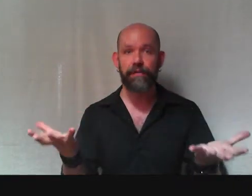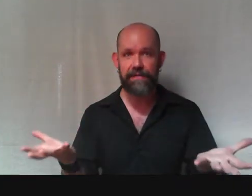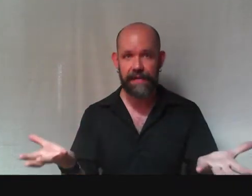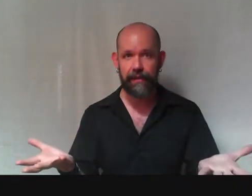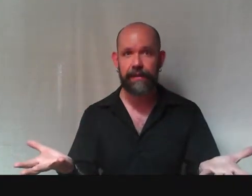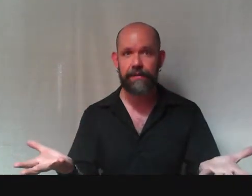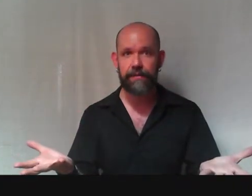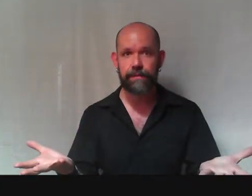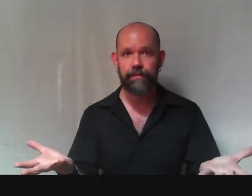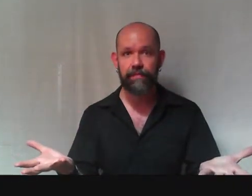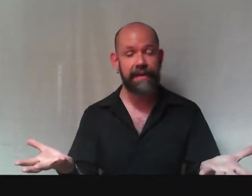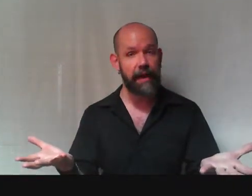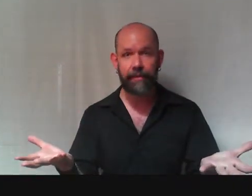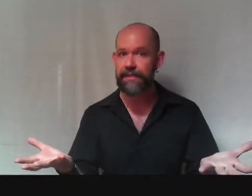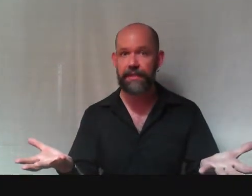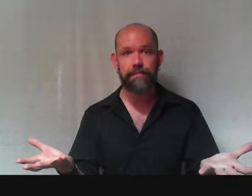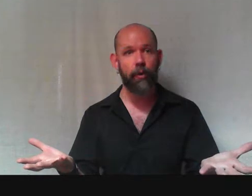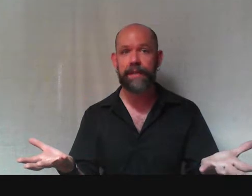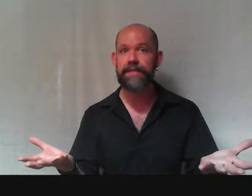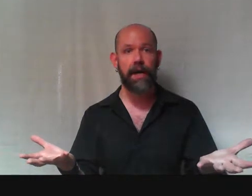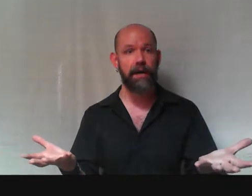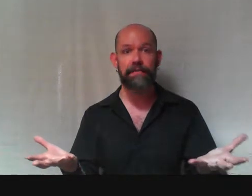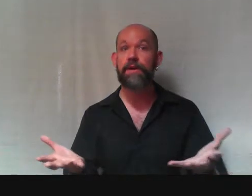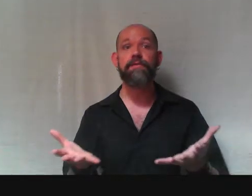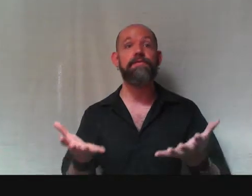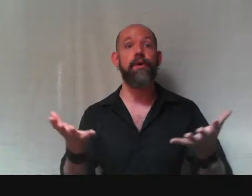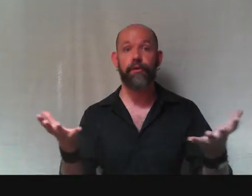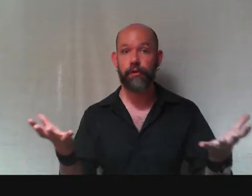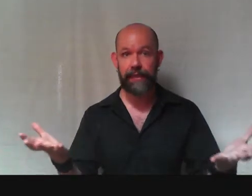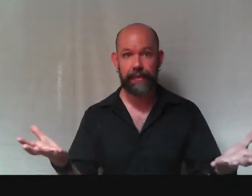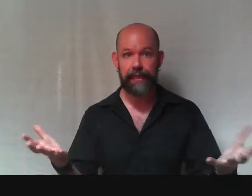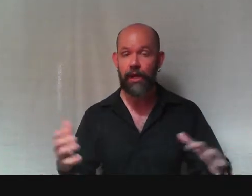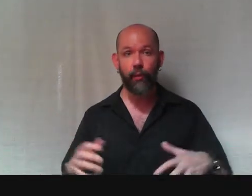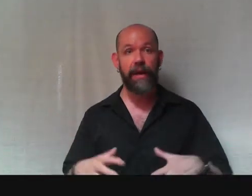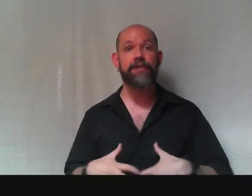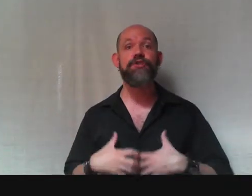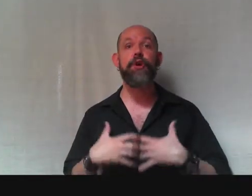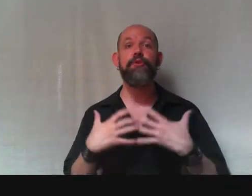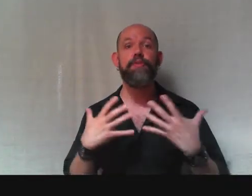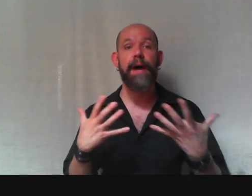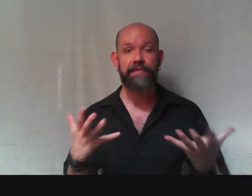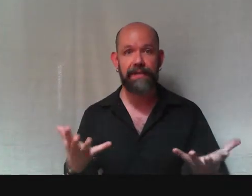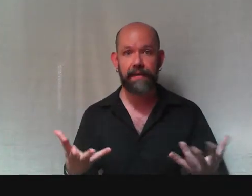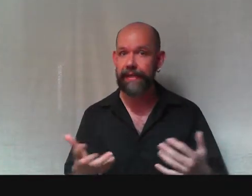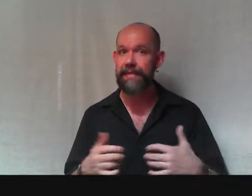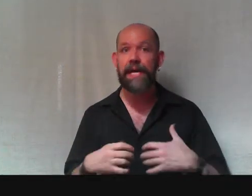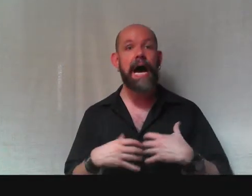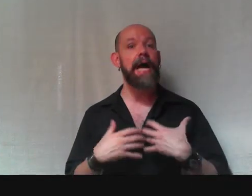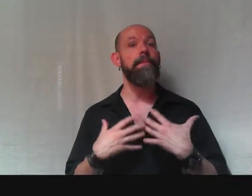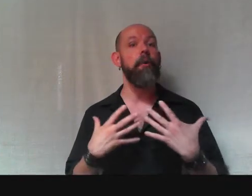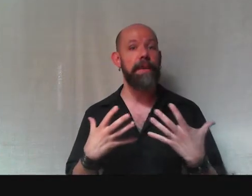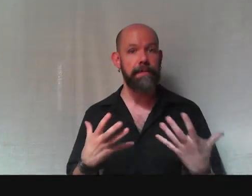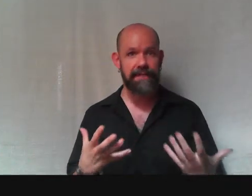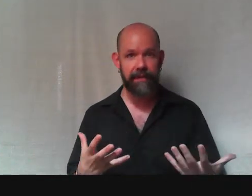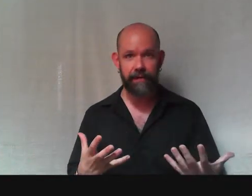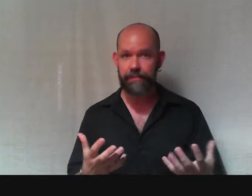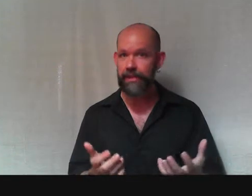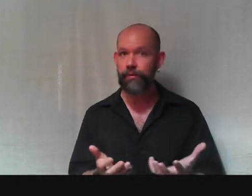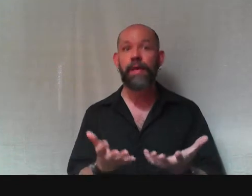feelings. Now, this is a moment of vulnerability. When I show you my feelings, I am opening myself up to you.